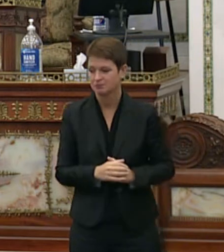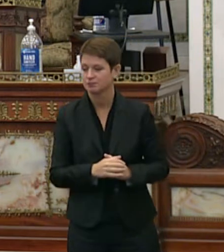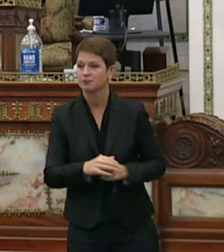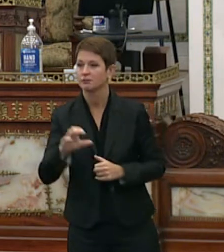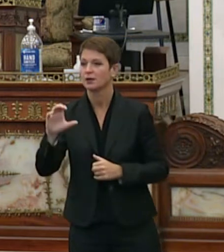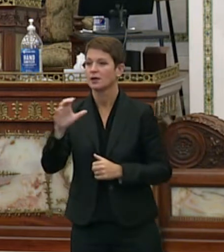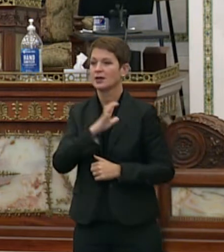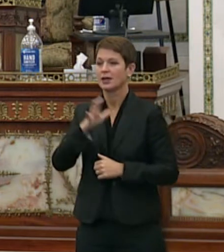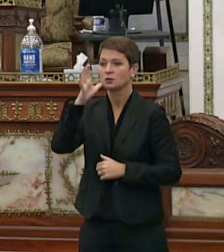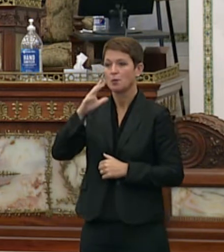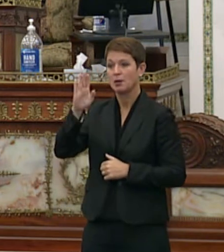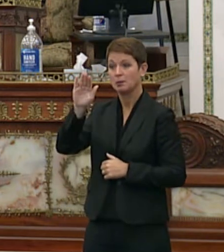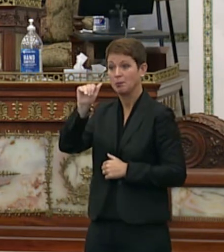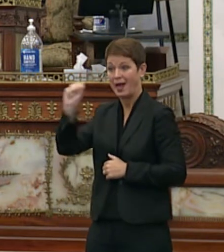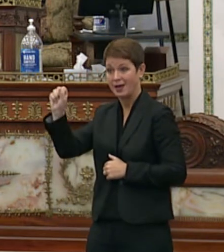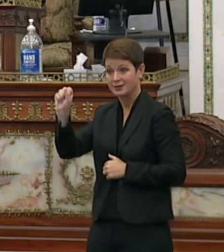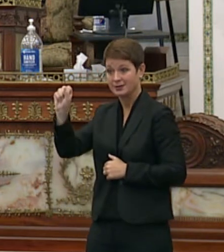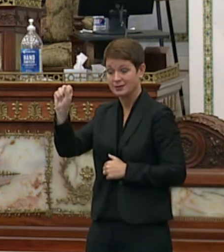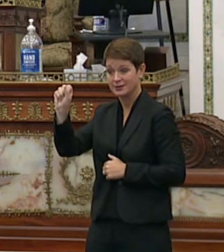That's a woman, Bass.